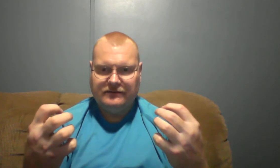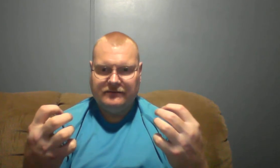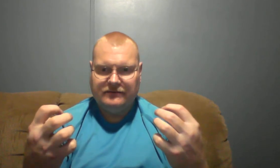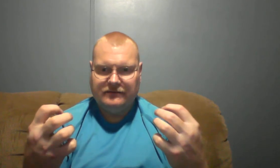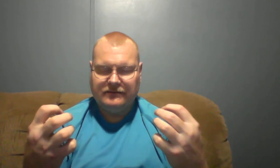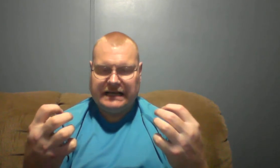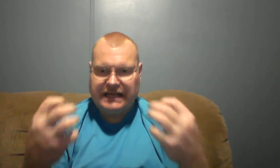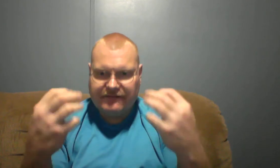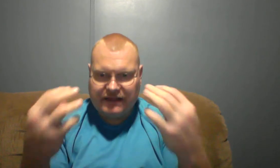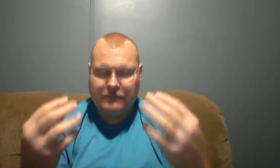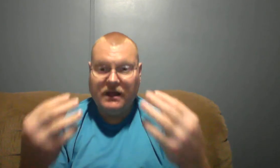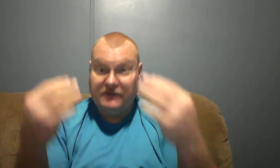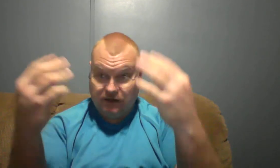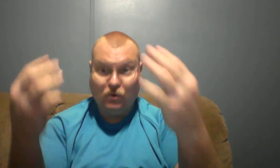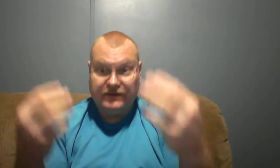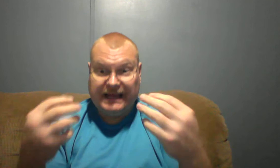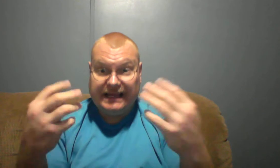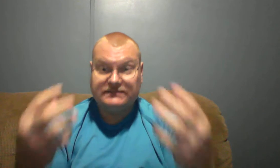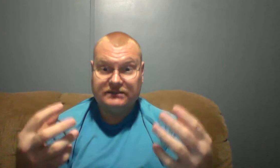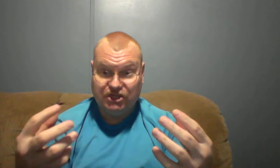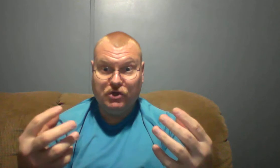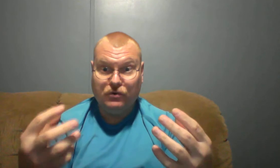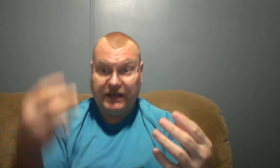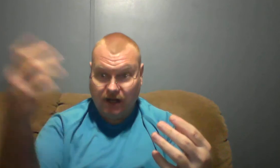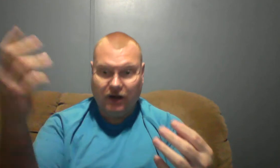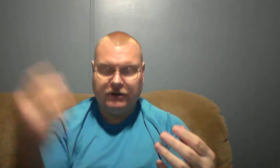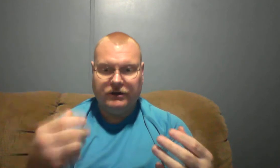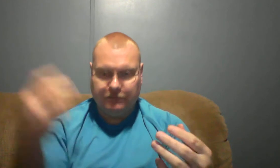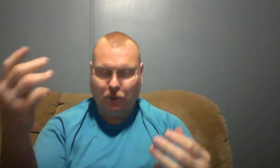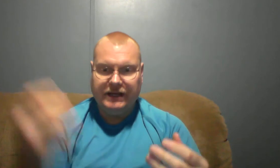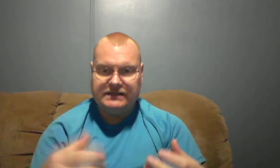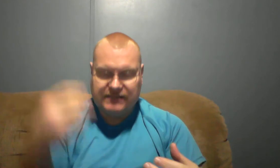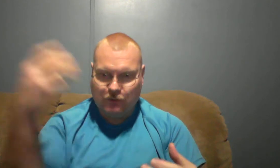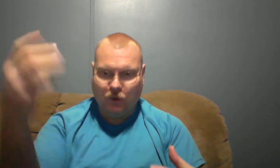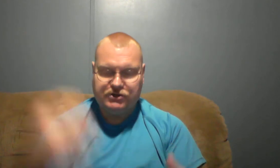and to give Him the glory that He's due and honor and praise and worship.